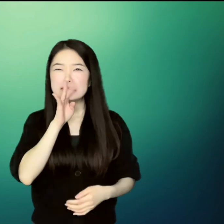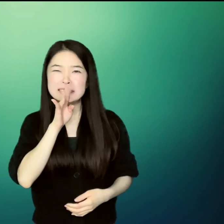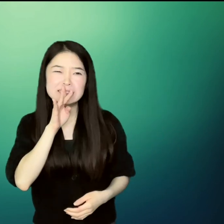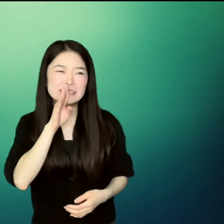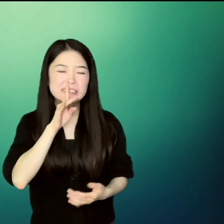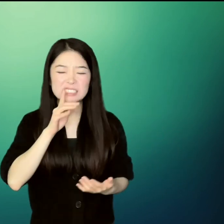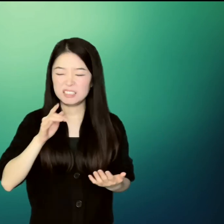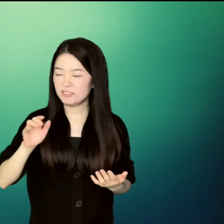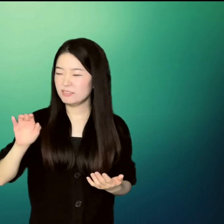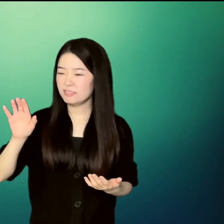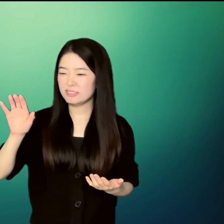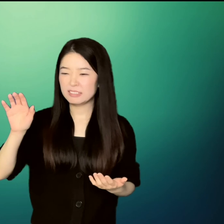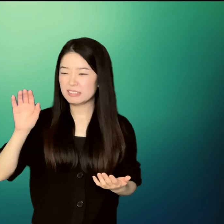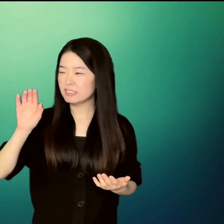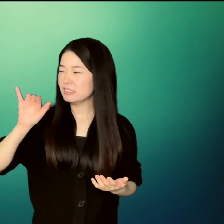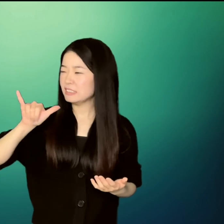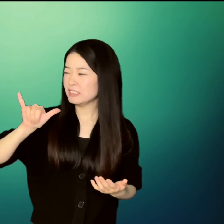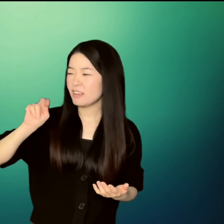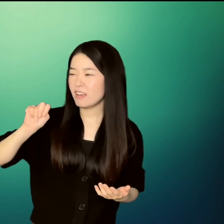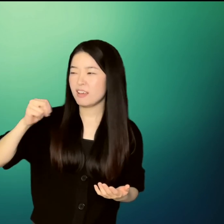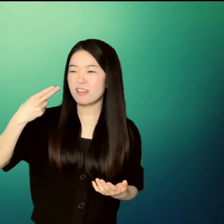it. Un He